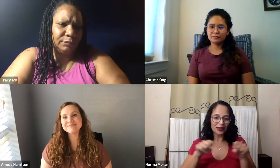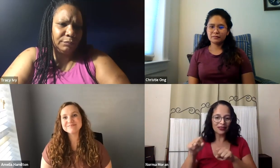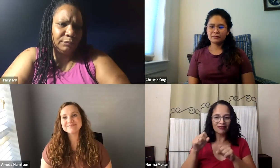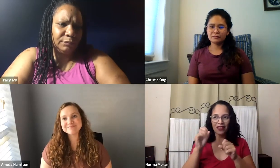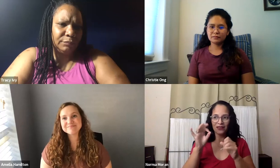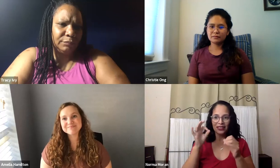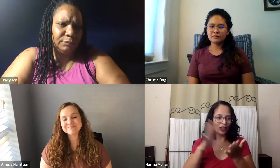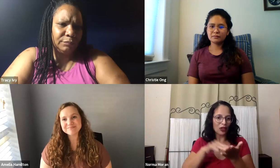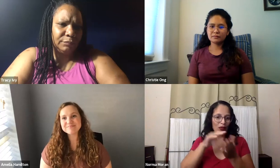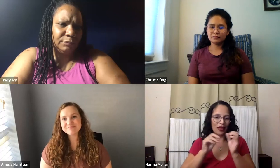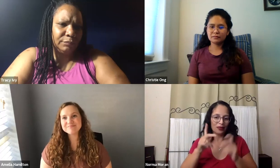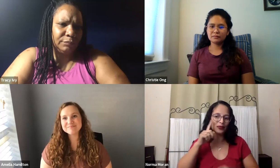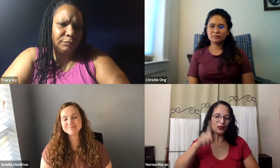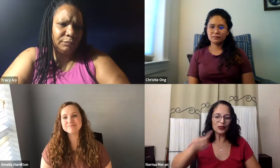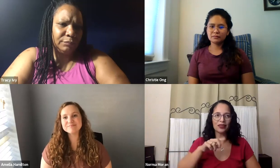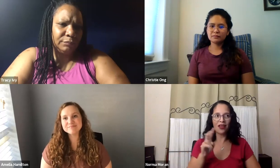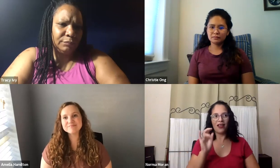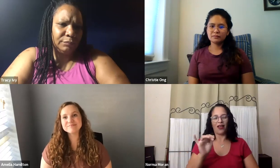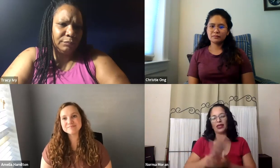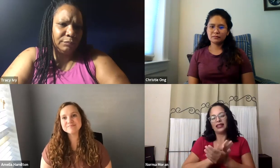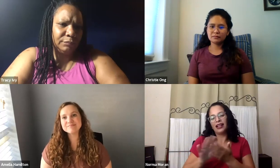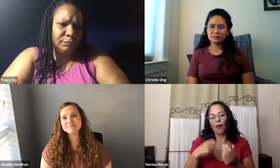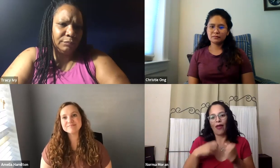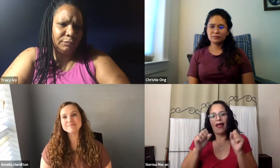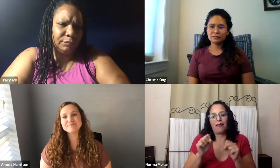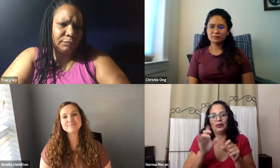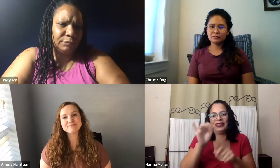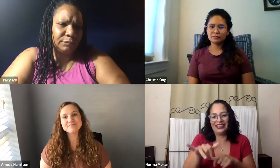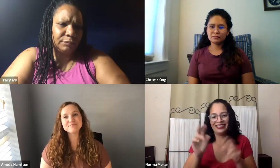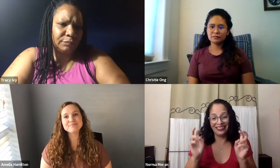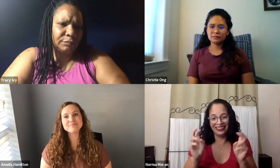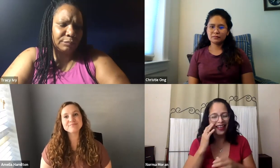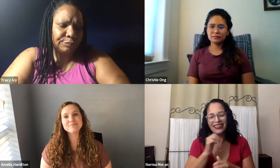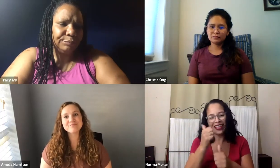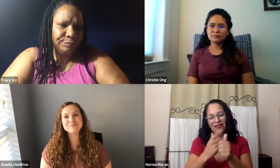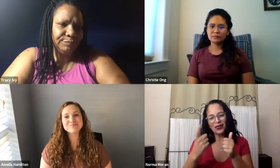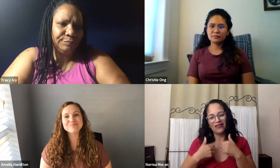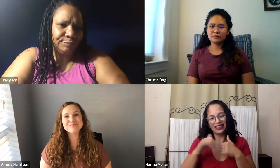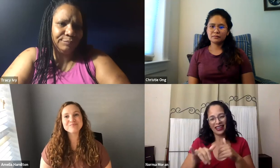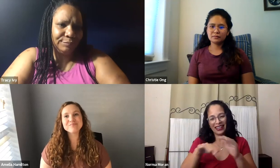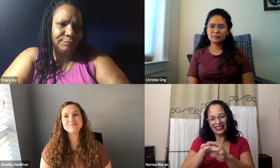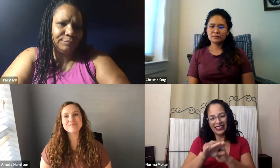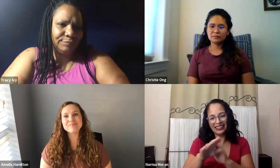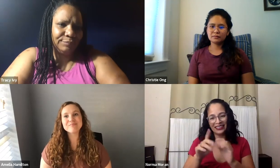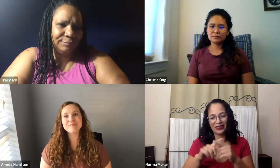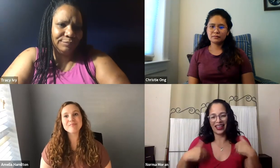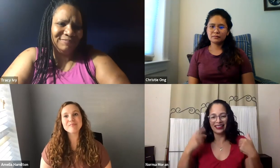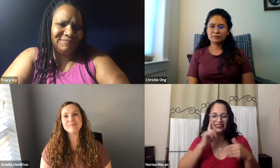one way that NTID can just learn about what opportunities are available. It's nice that if we'd be able to do that. I mean, not everybody